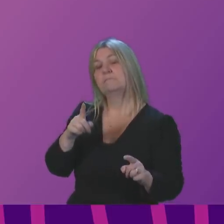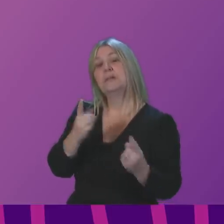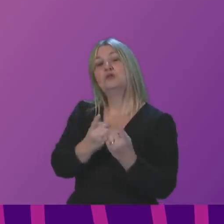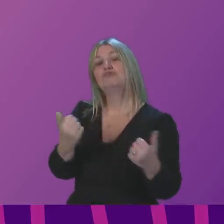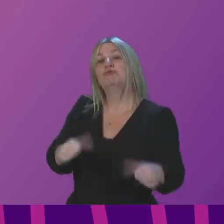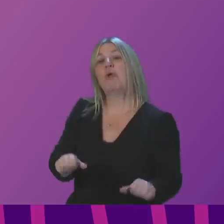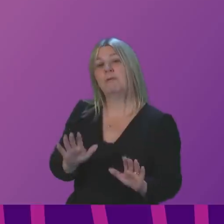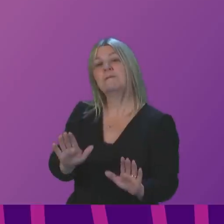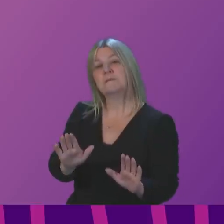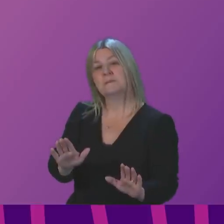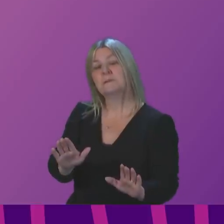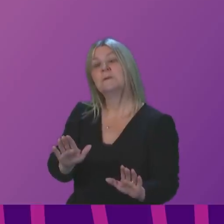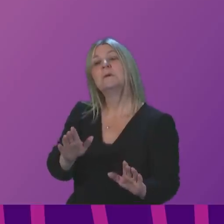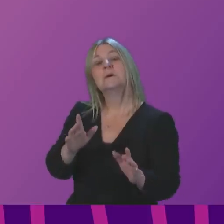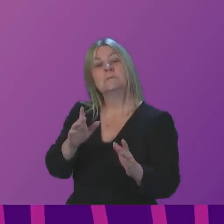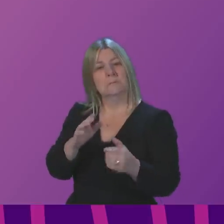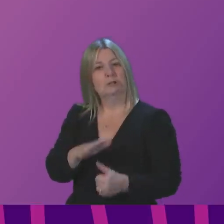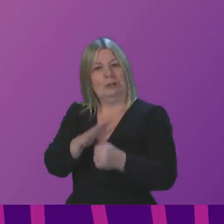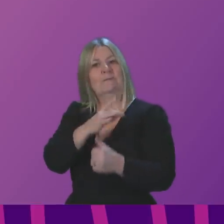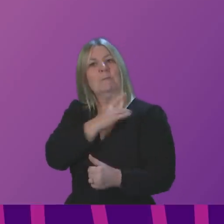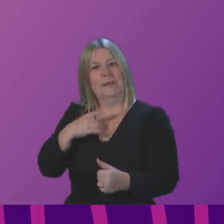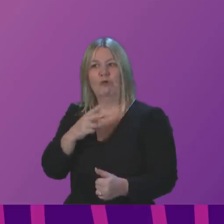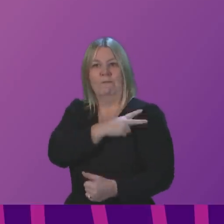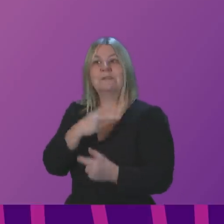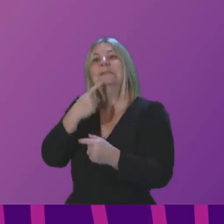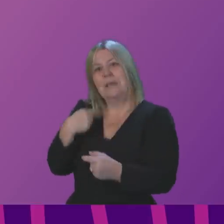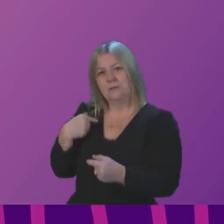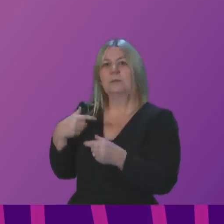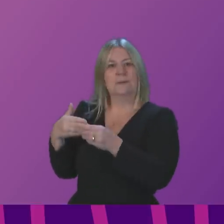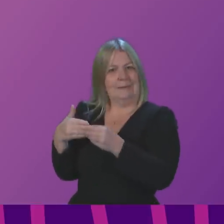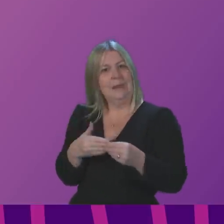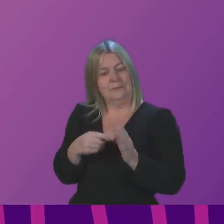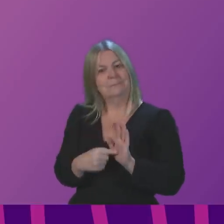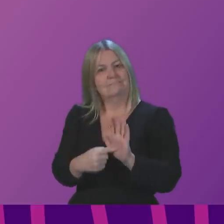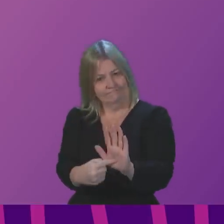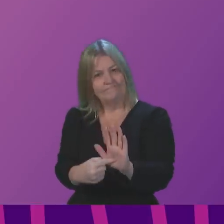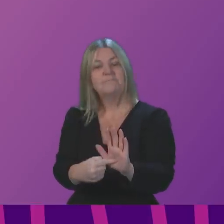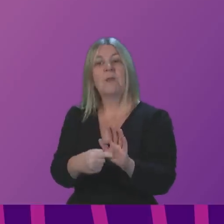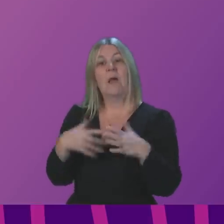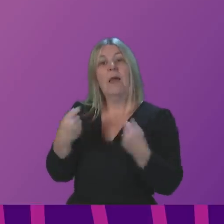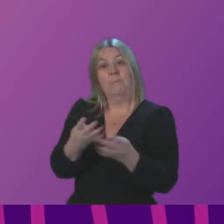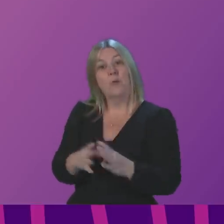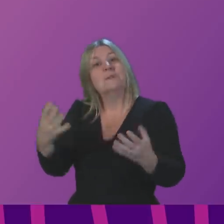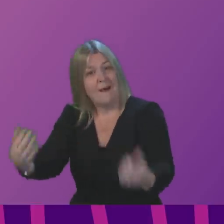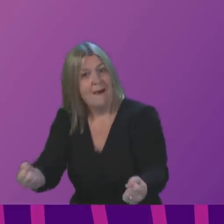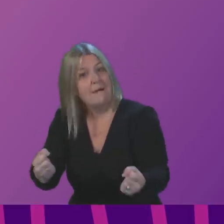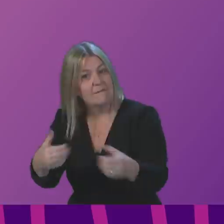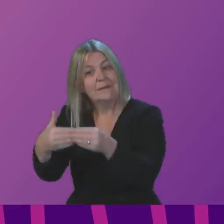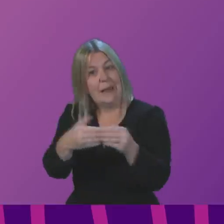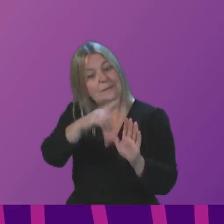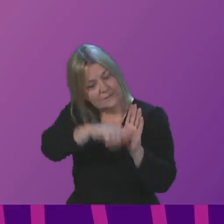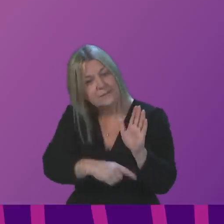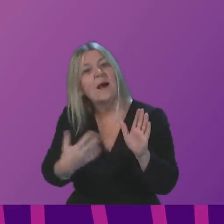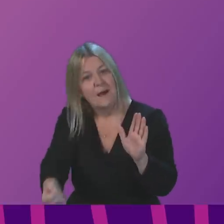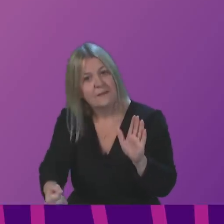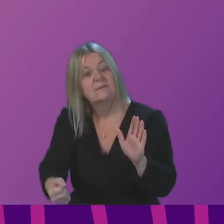by the Chief Medical Officer yesterday. It is the case that all health boards have that guidance and all health boards are expected to implement